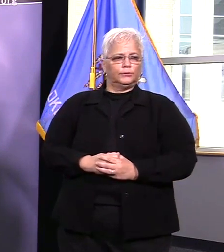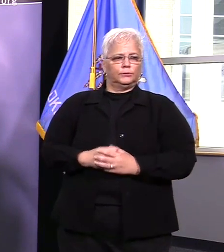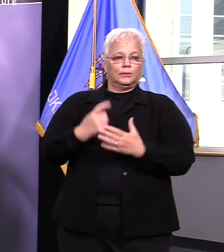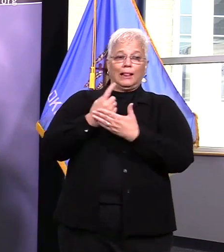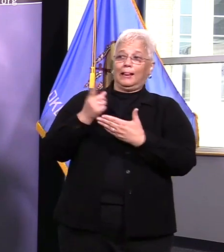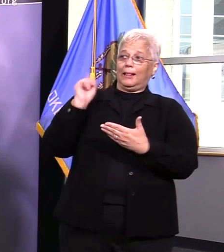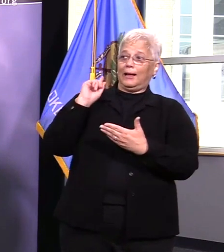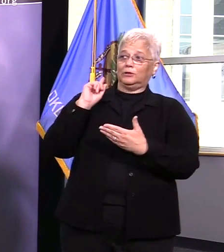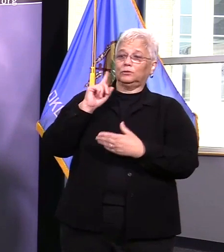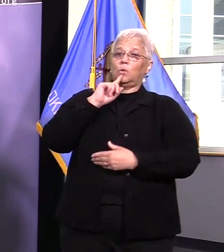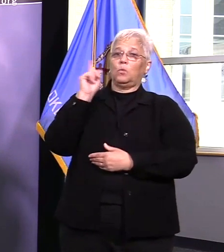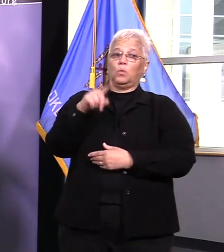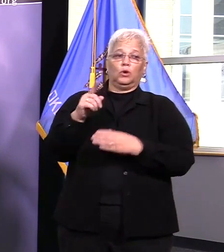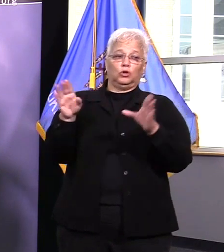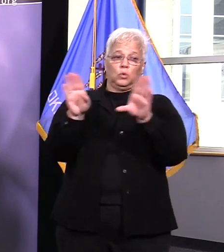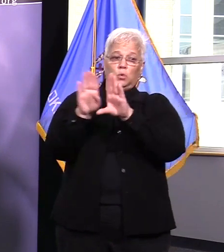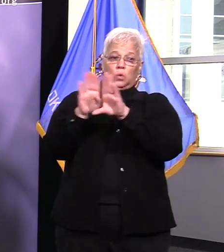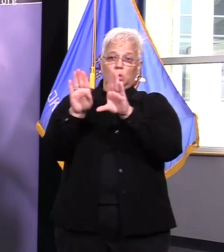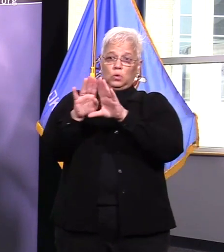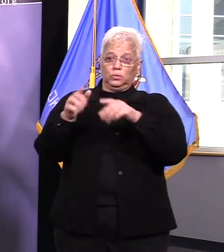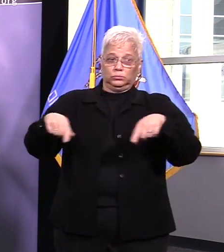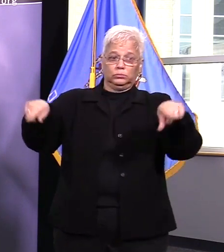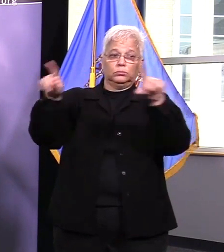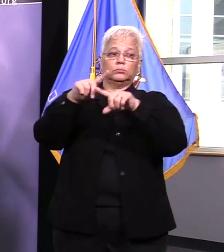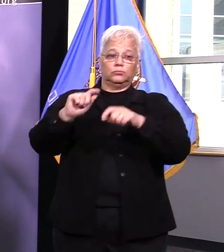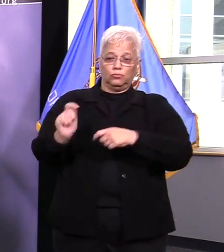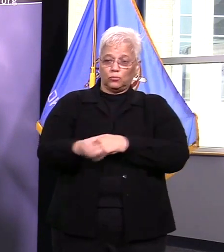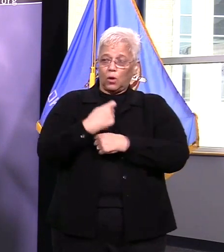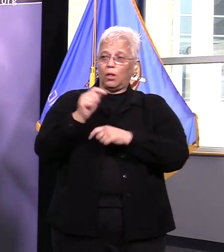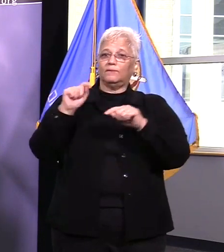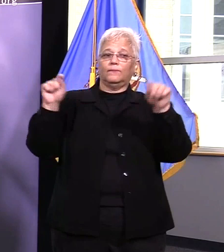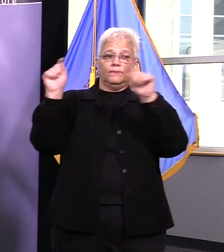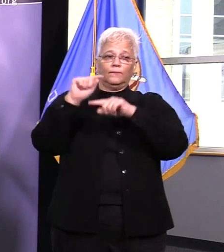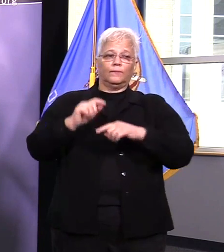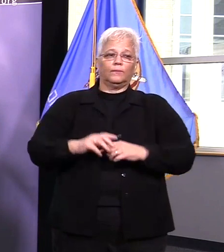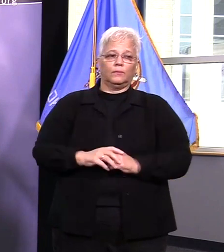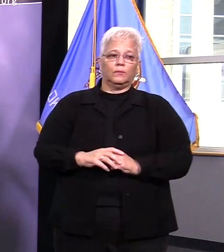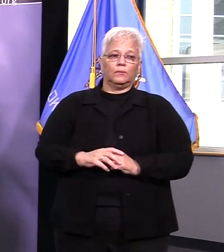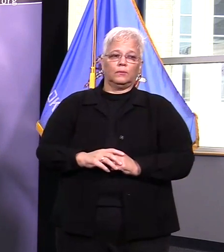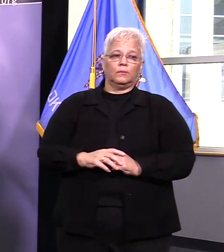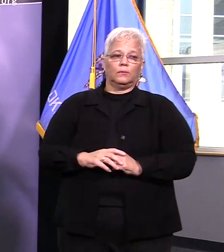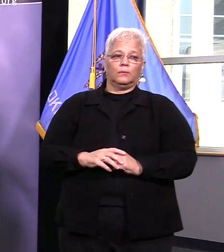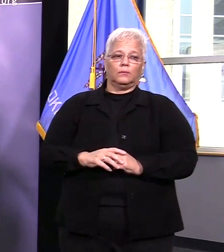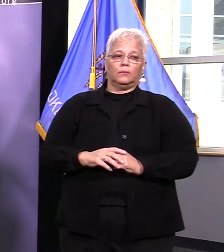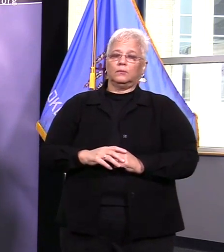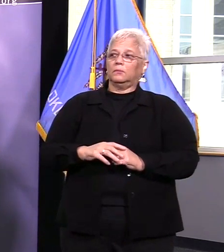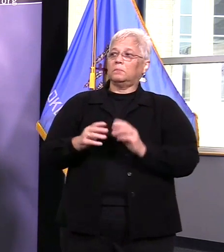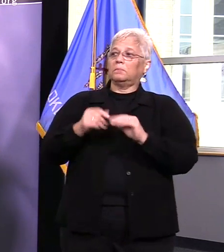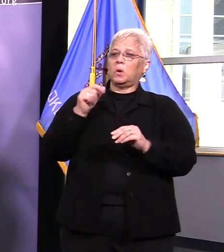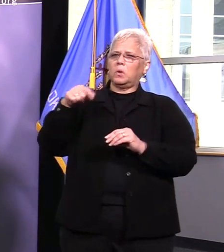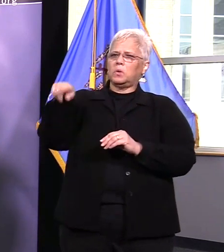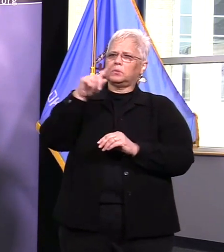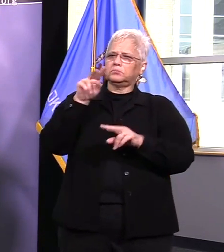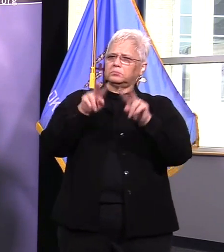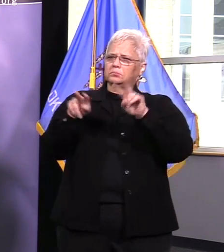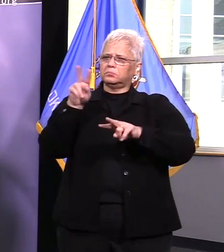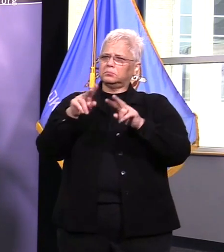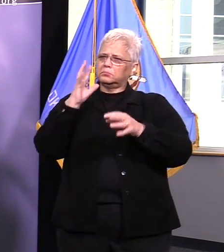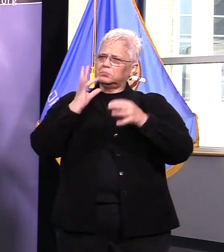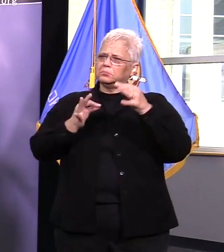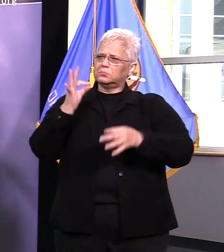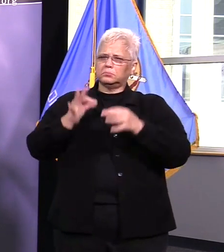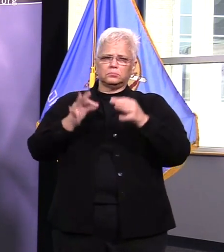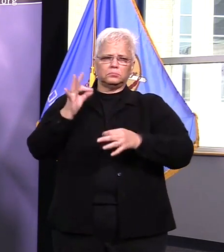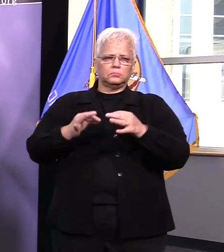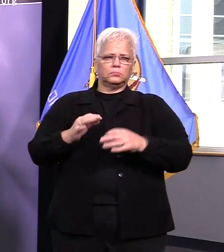uh and you know most of that is self-monitoring because uh parents need to know that if